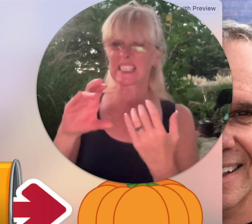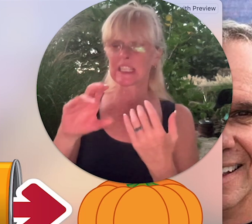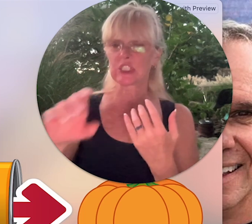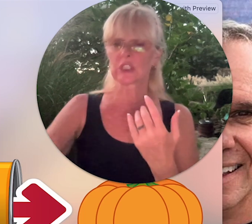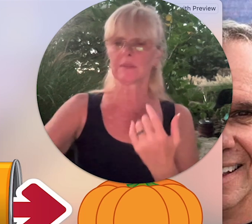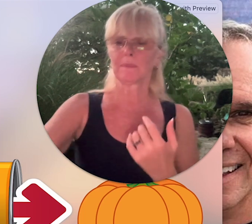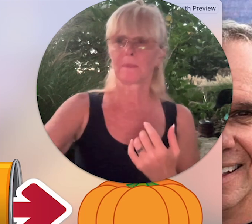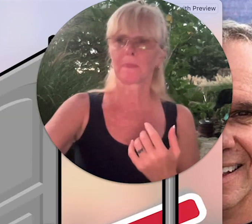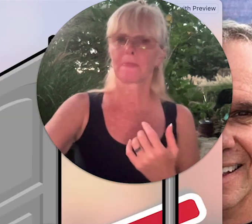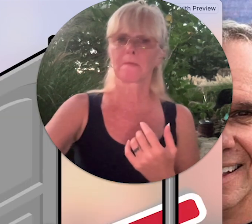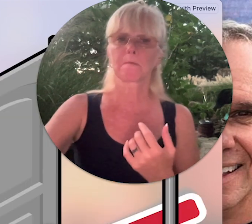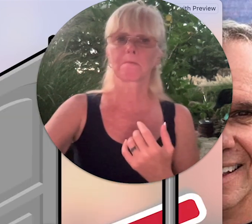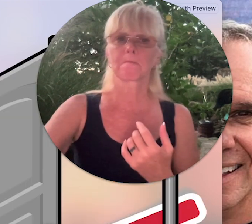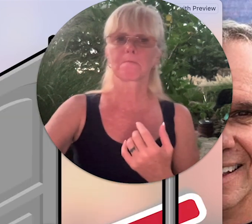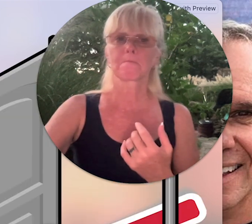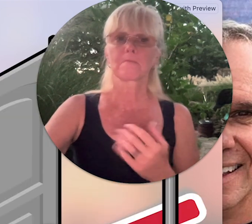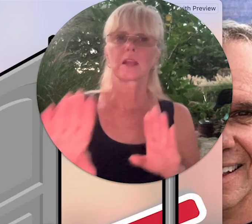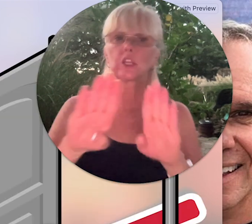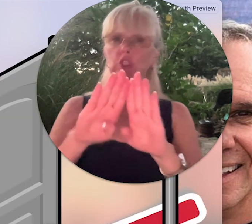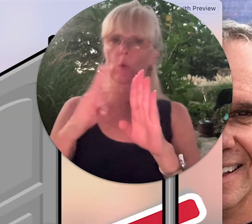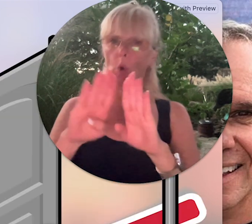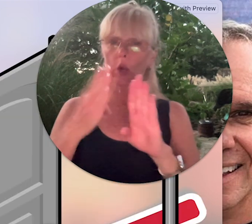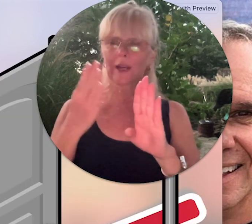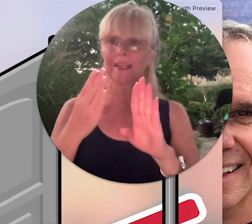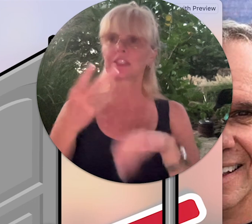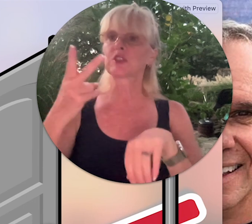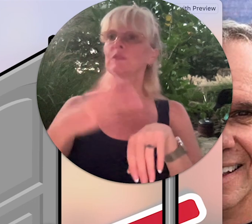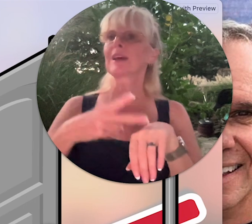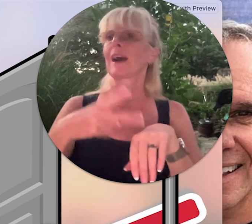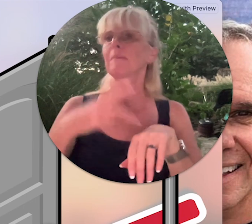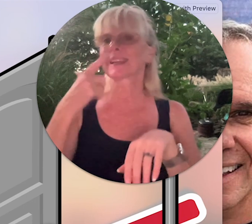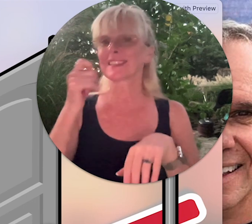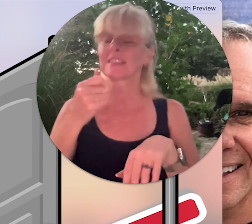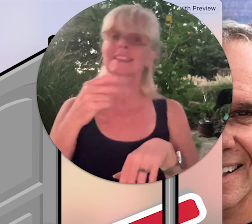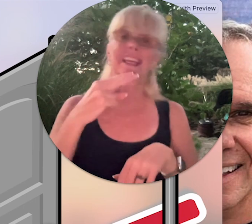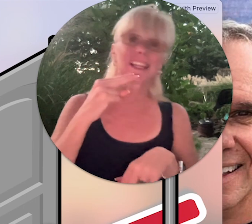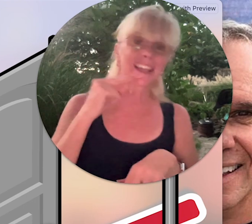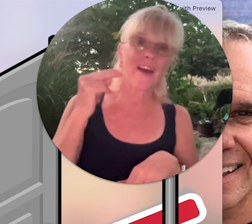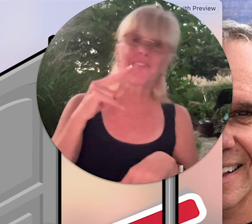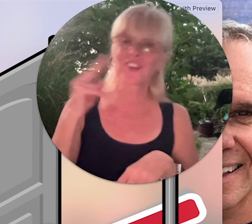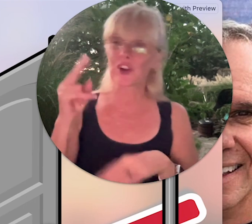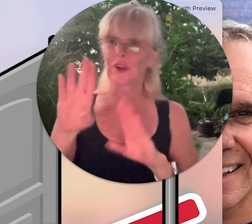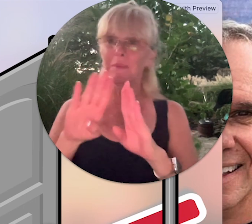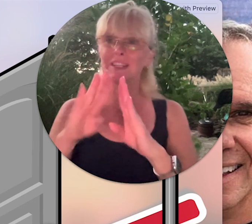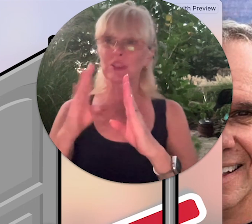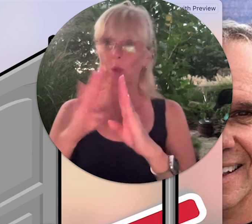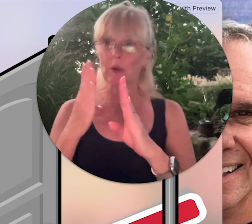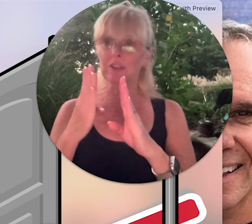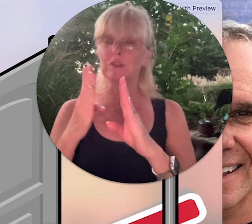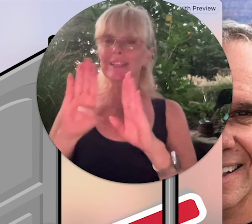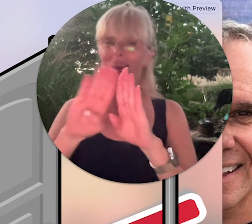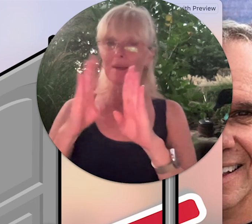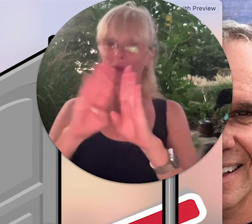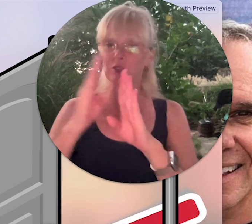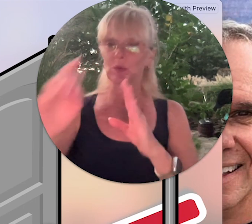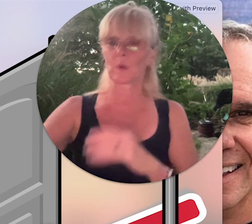door is two time because it's again noun verb door two times door